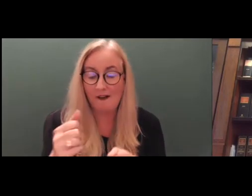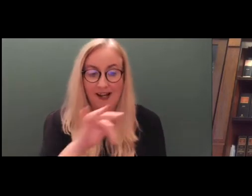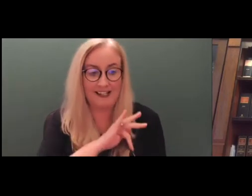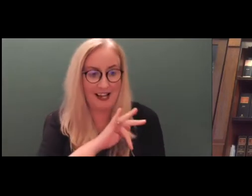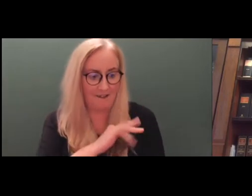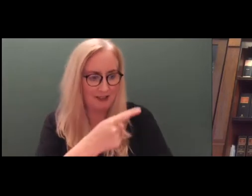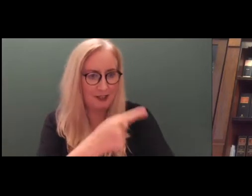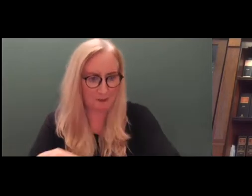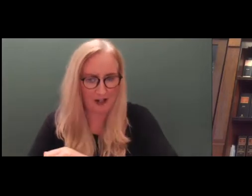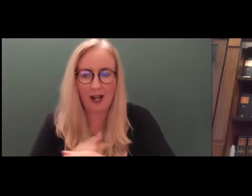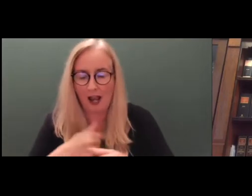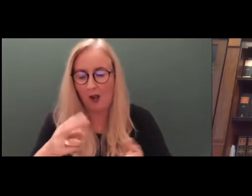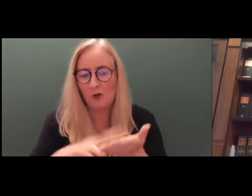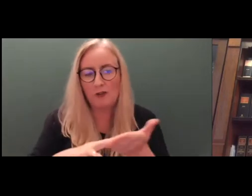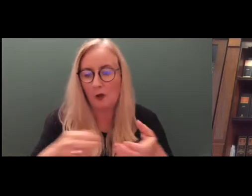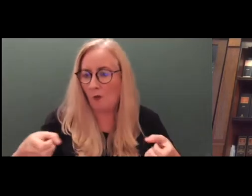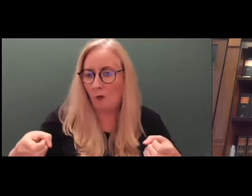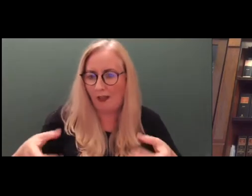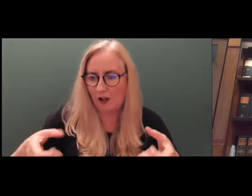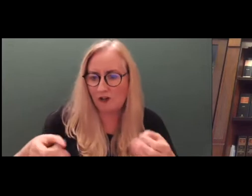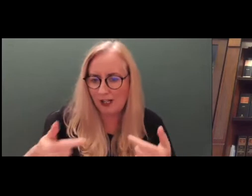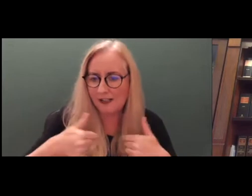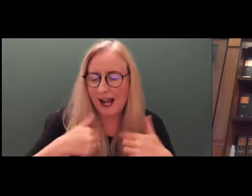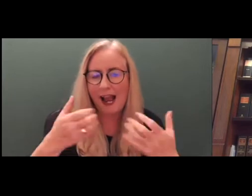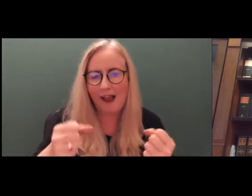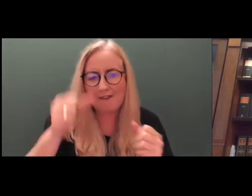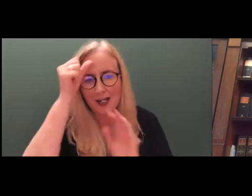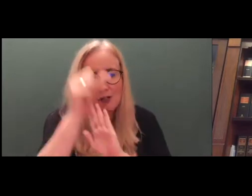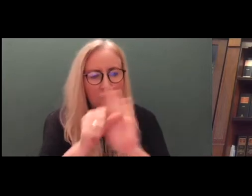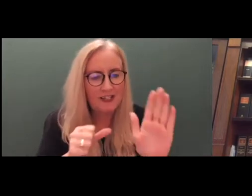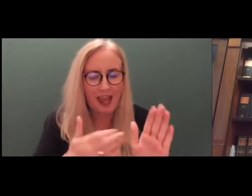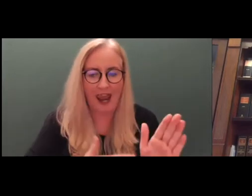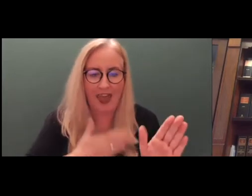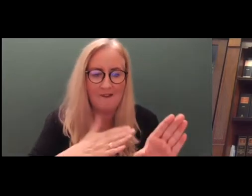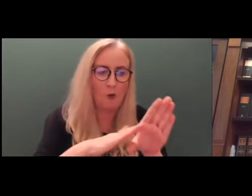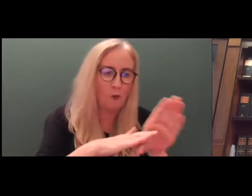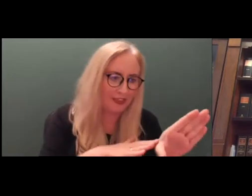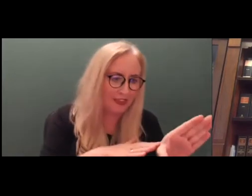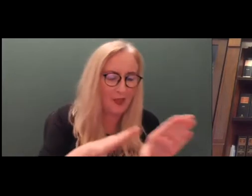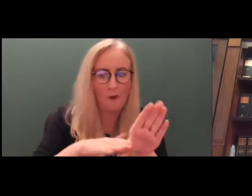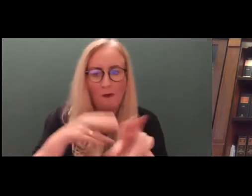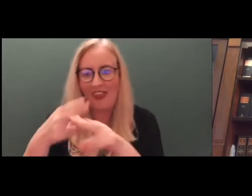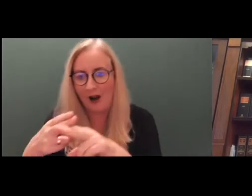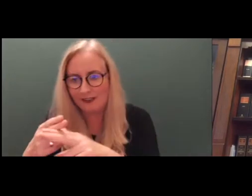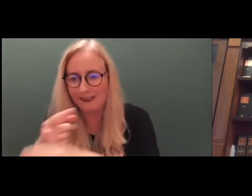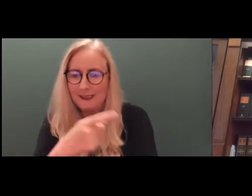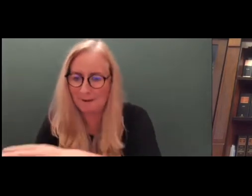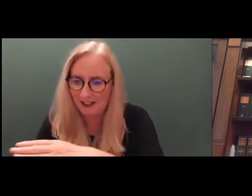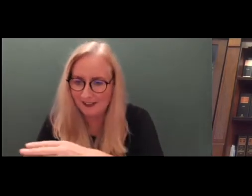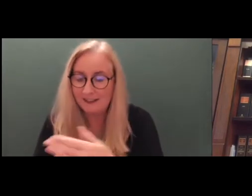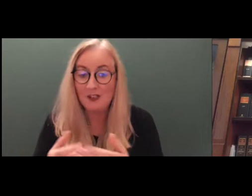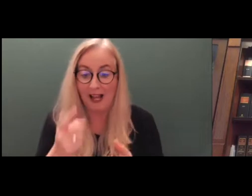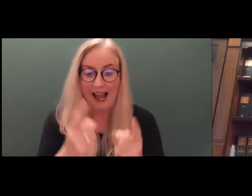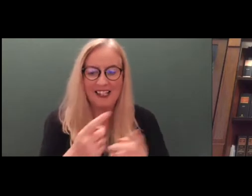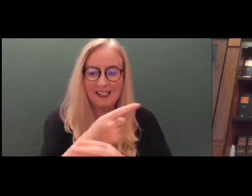I am a wheelchair user. I have experience of life both with and without a disability. As a disabled person,